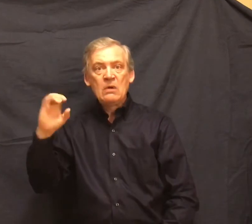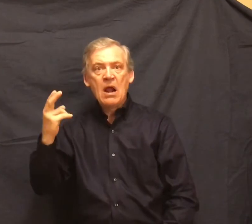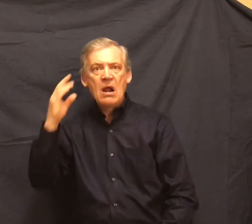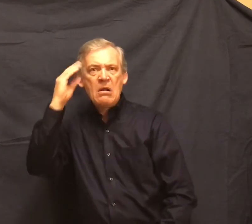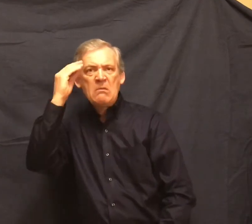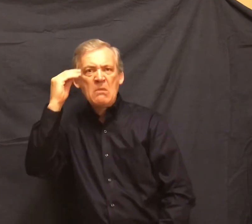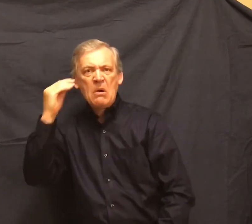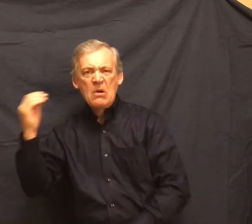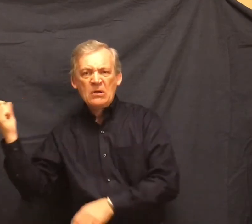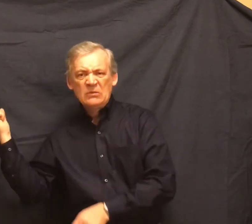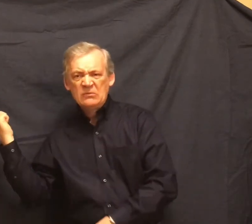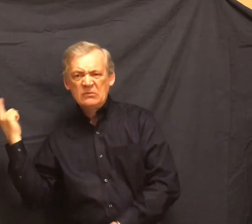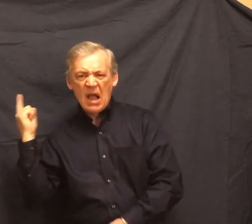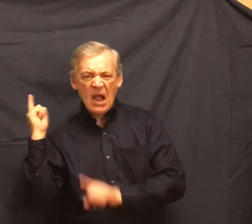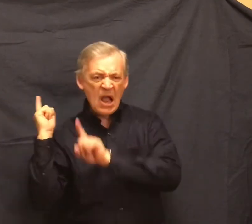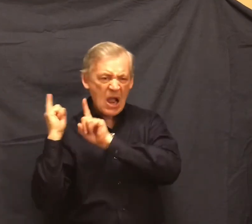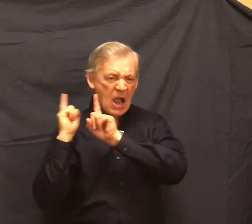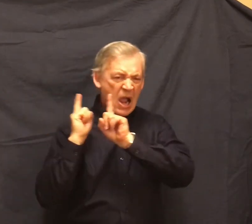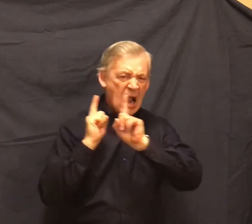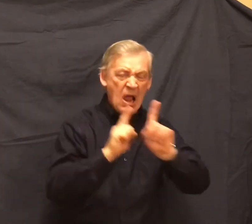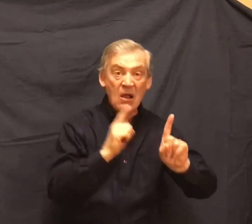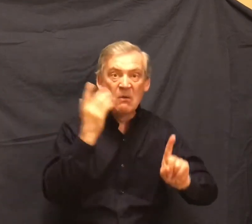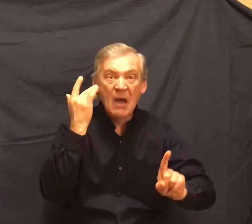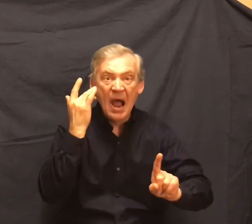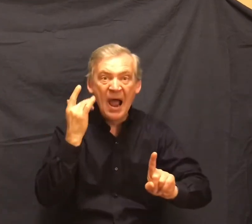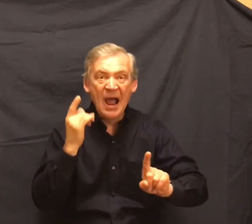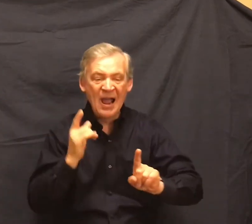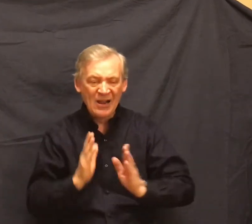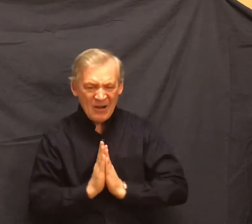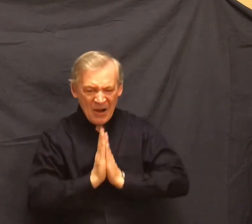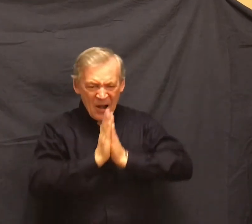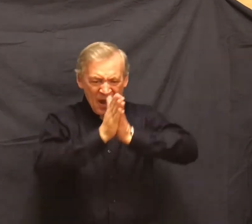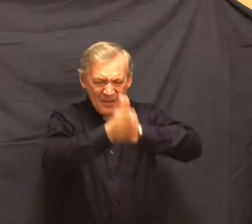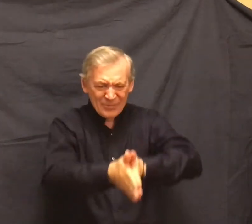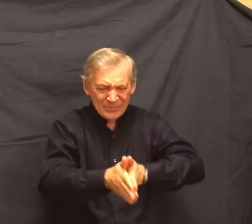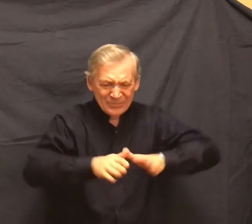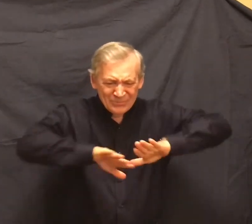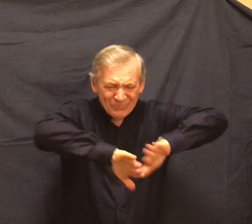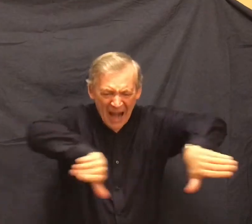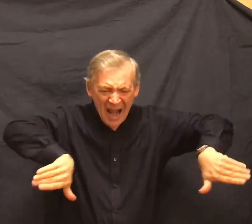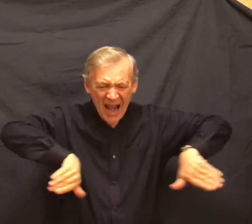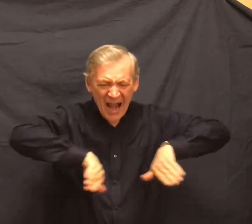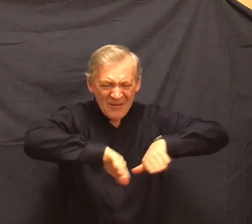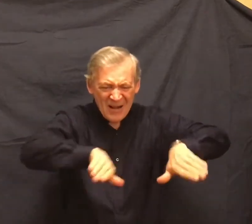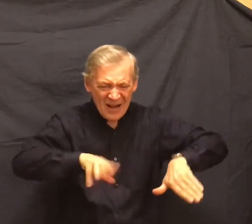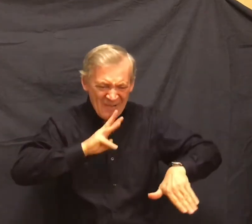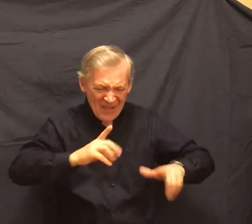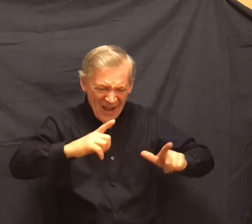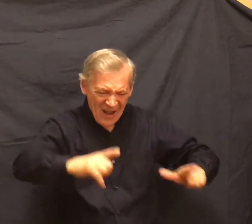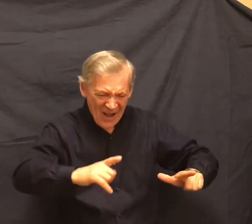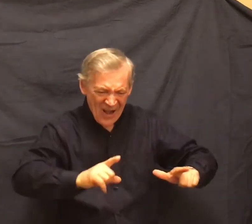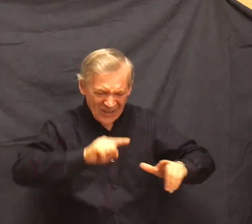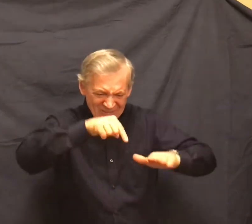and beaten hard by tramps